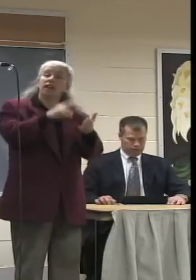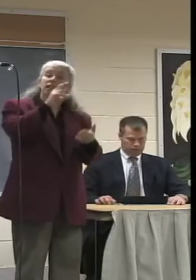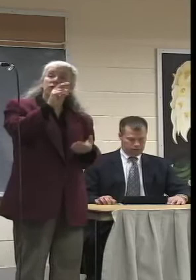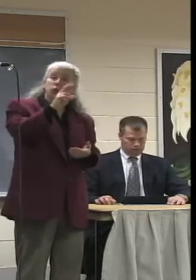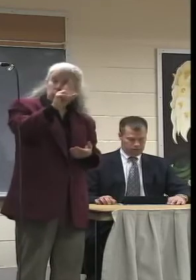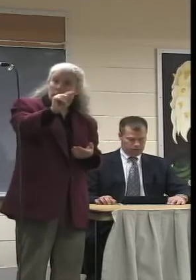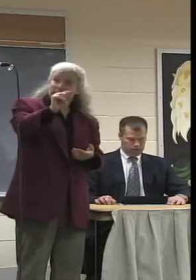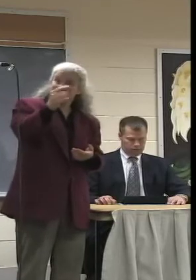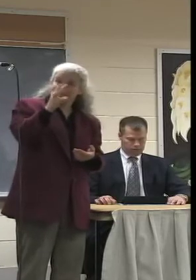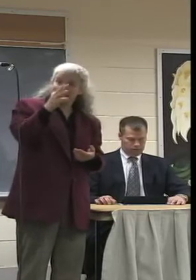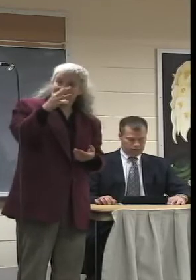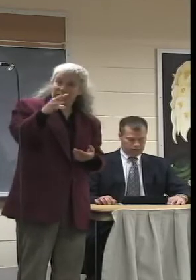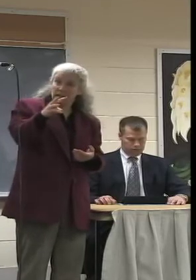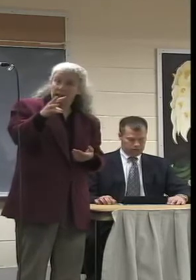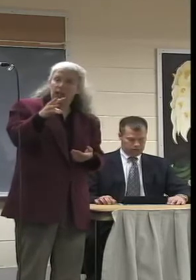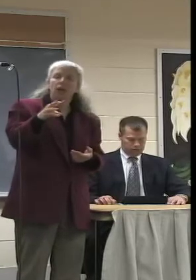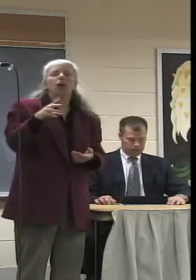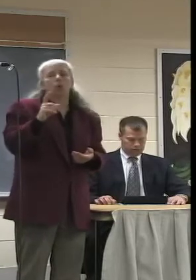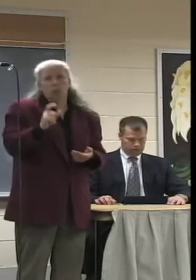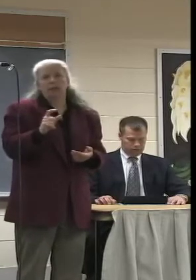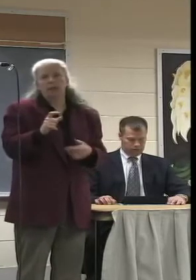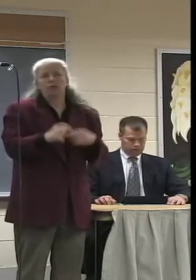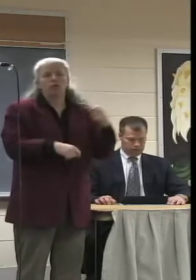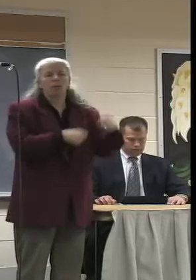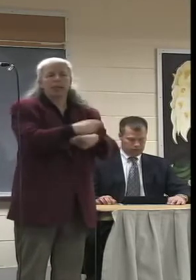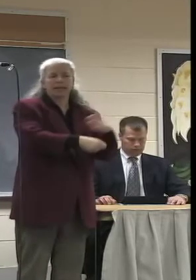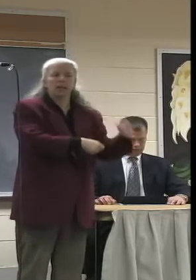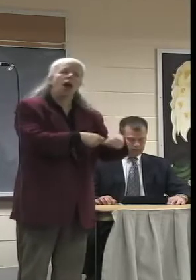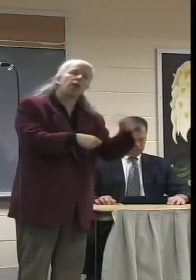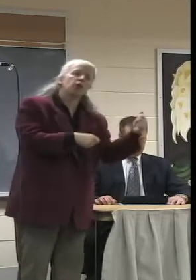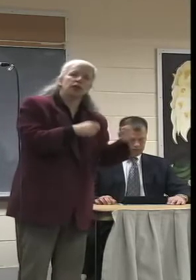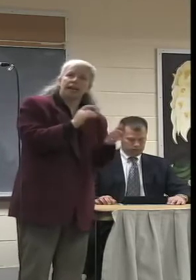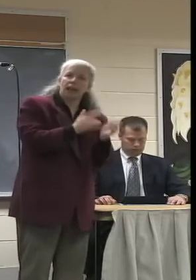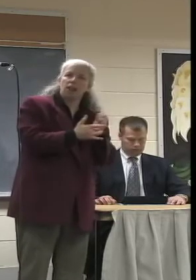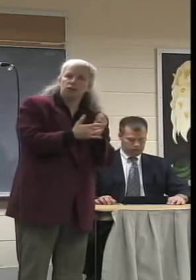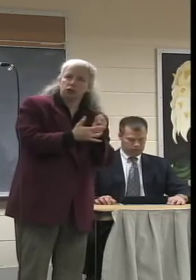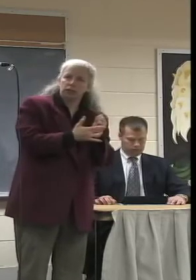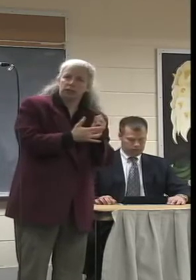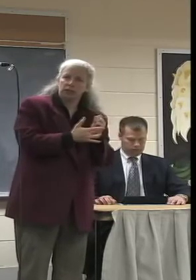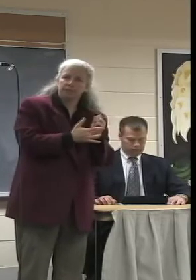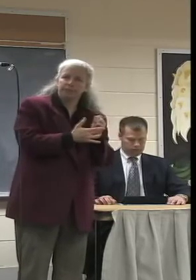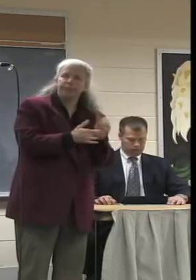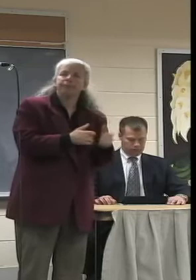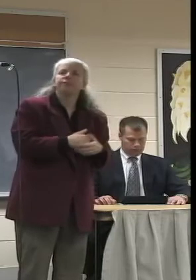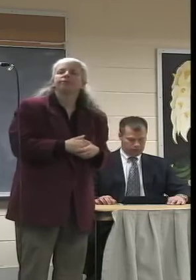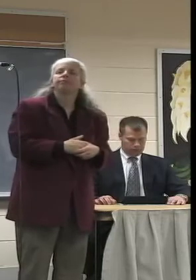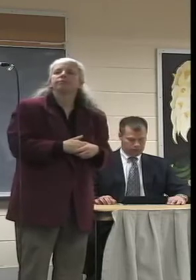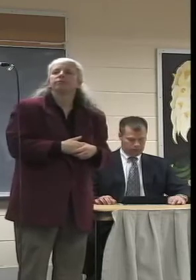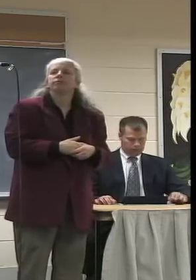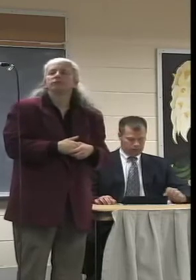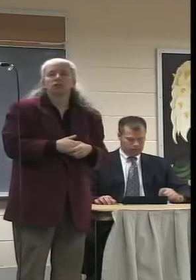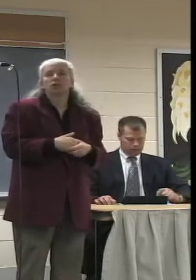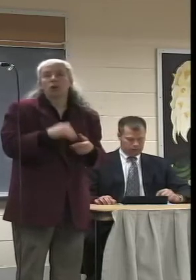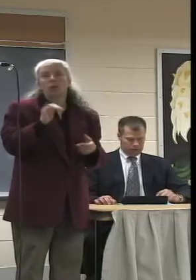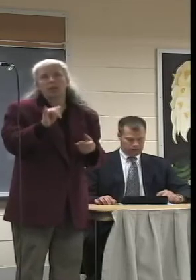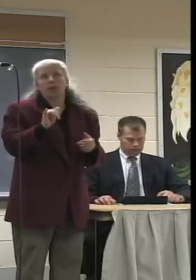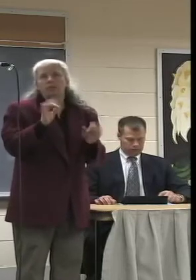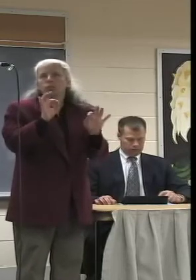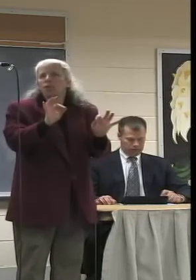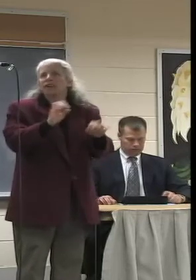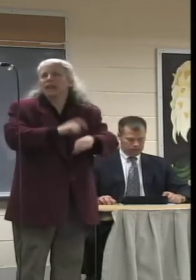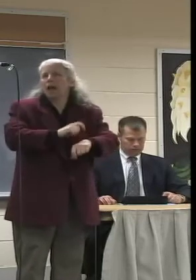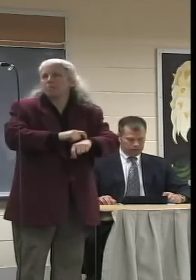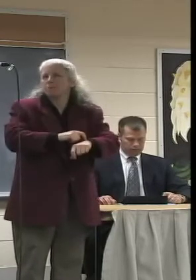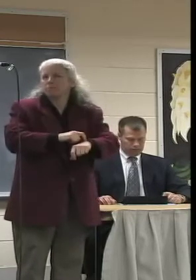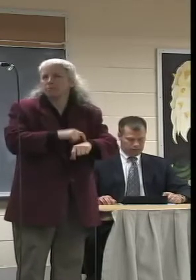have to look at replacing also some more technology so it falls really nicely. So I'm here advocating